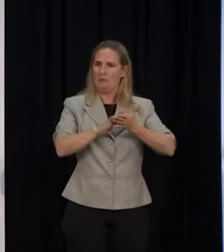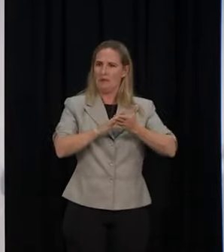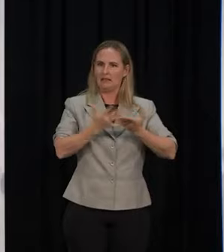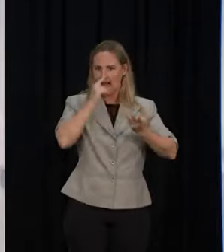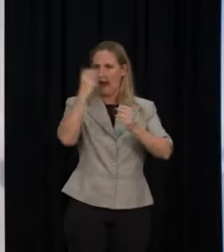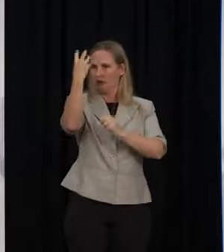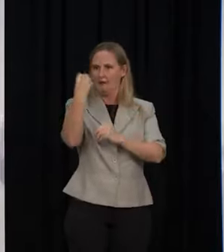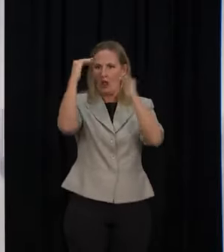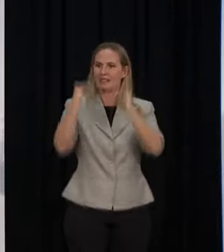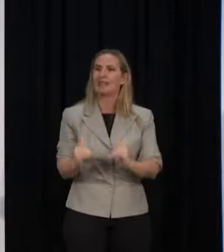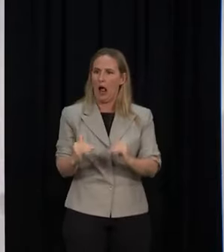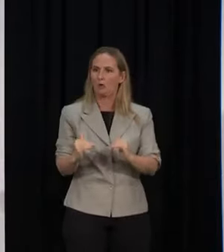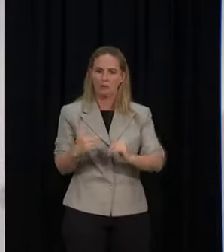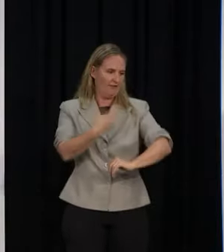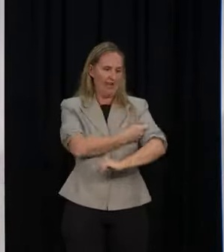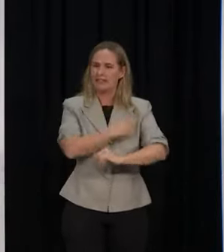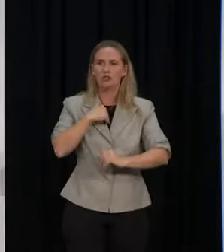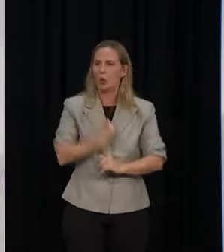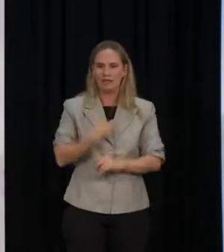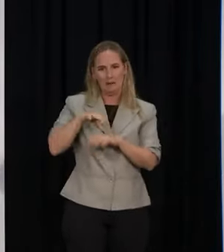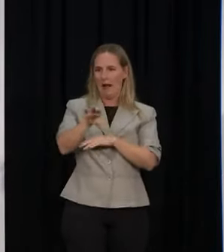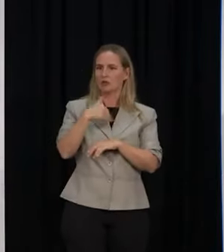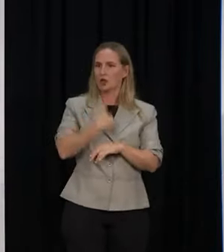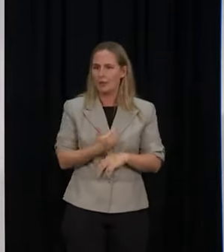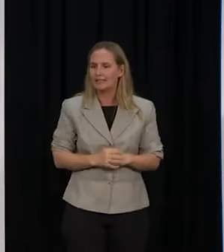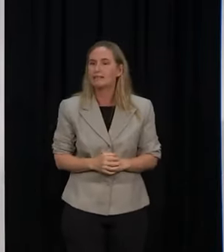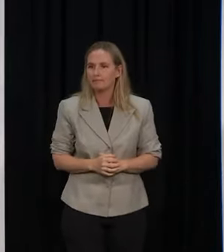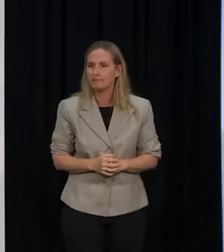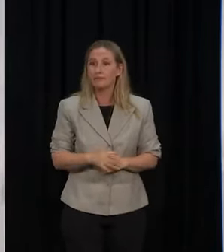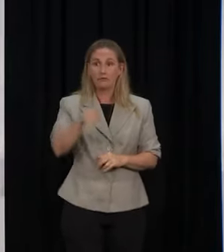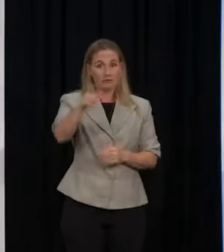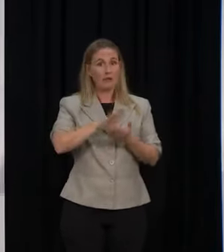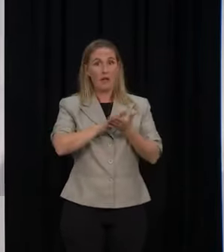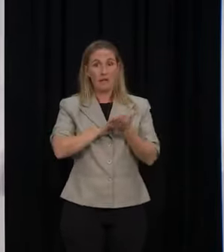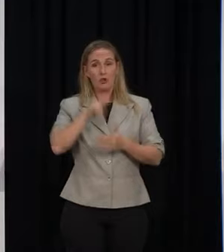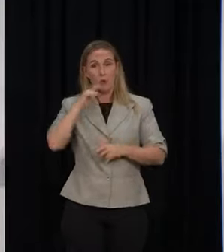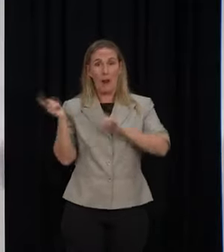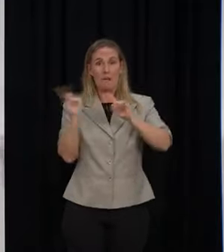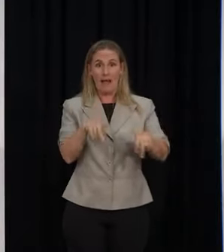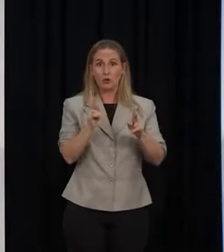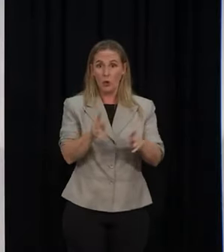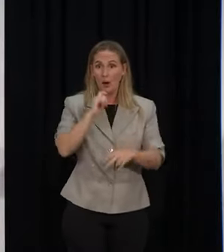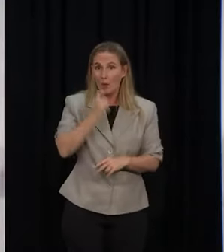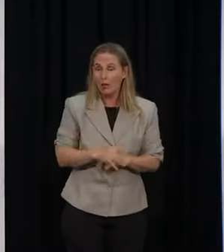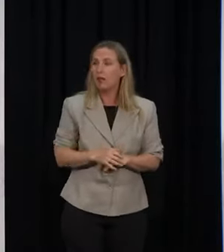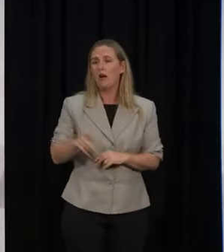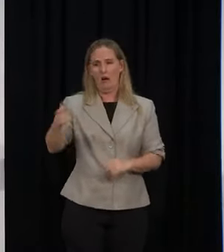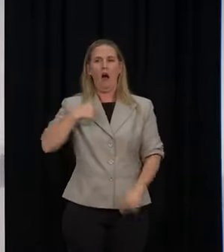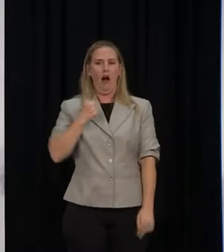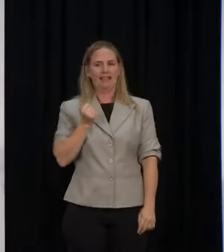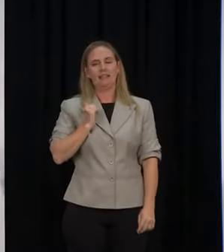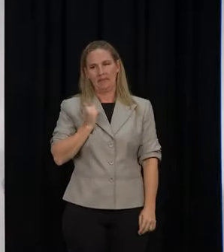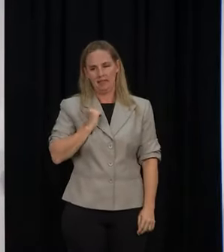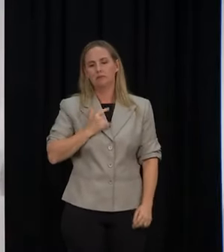stages. So you're saying that we would see a return to orange, then to green? Yeah, and I absolutely expect that as we're able to, and our health system is